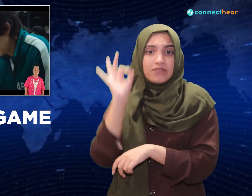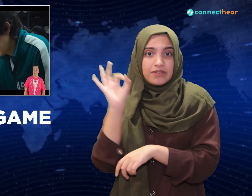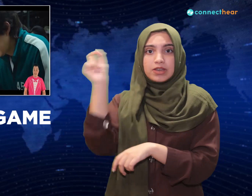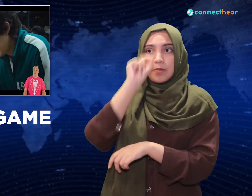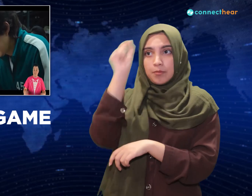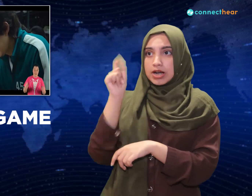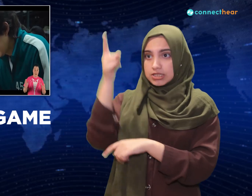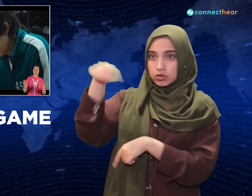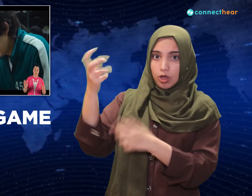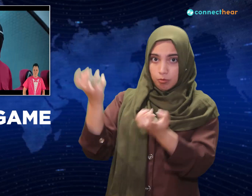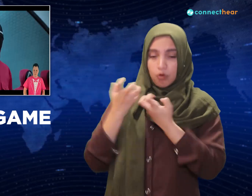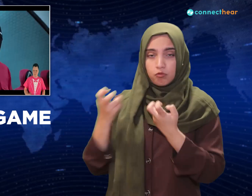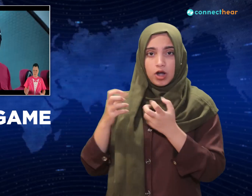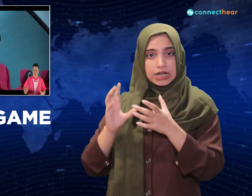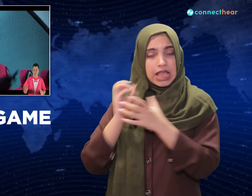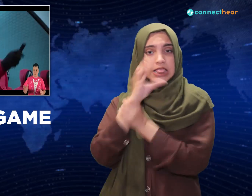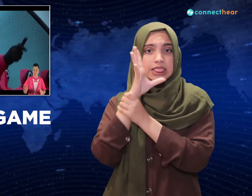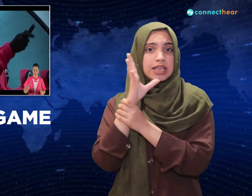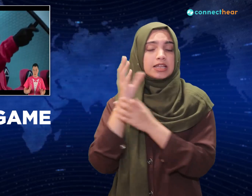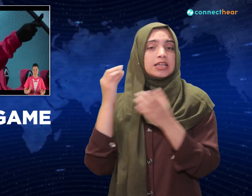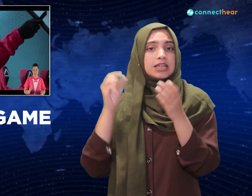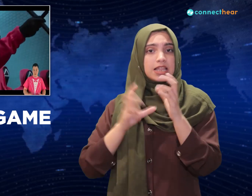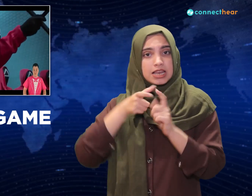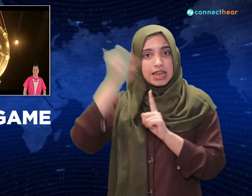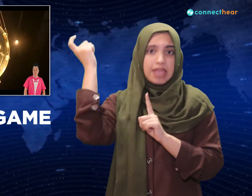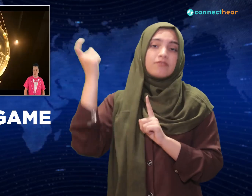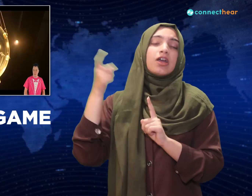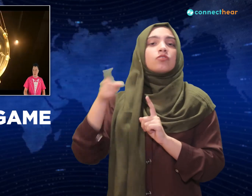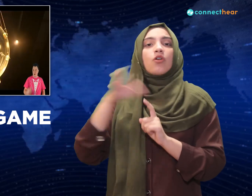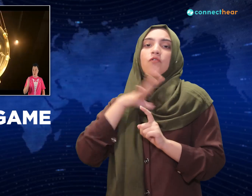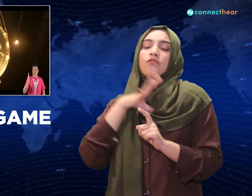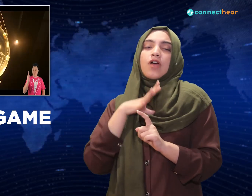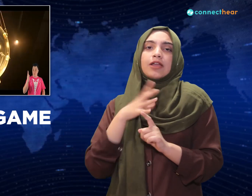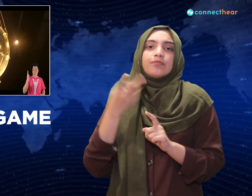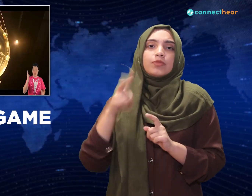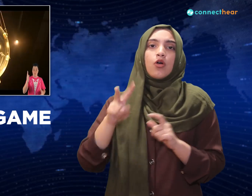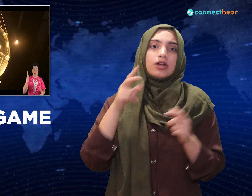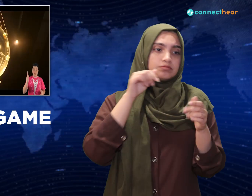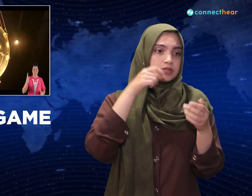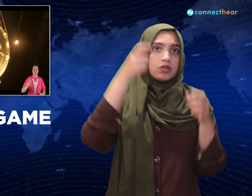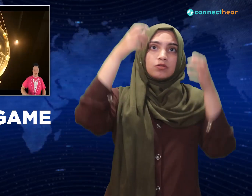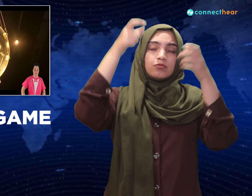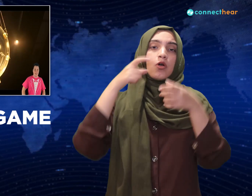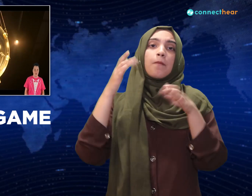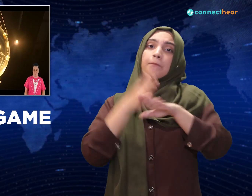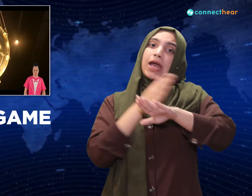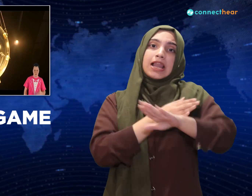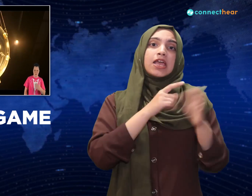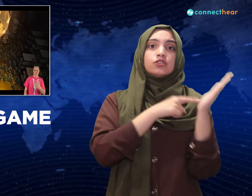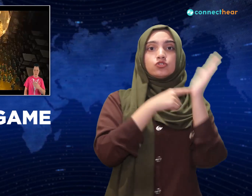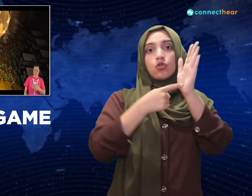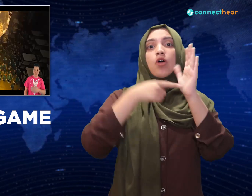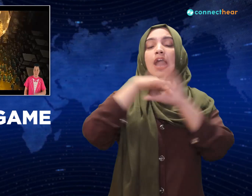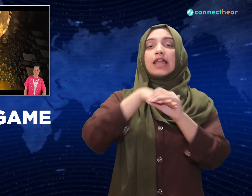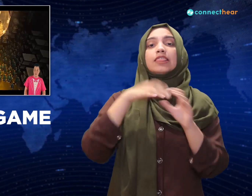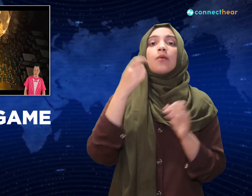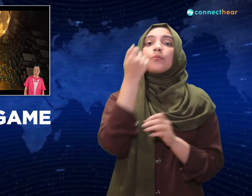the games'll end. But just so you know what you're playing for, he lowers the big piggy bank, and with all those players eliminated